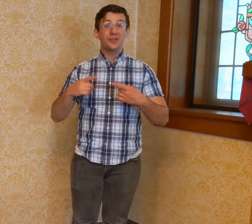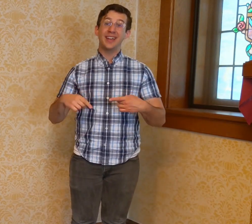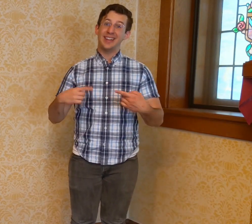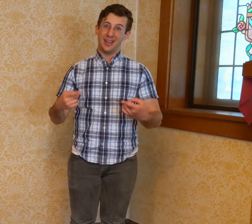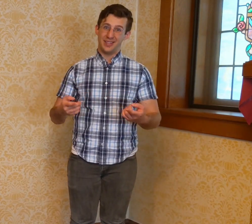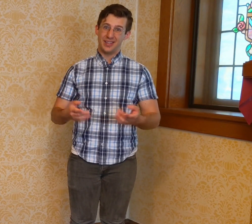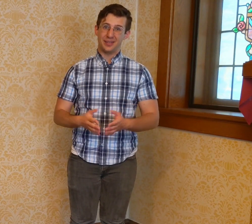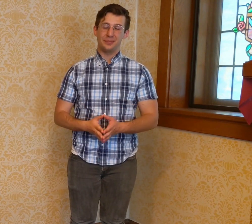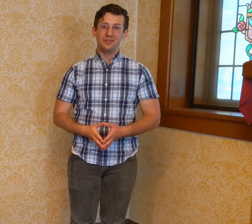second half together.